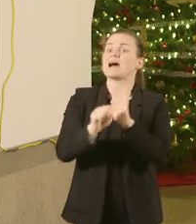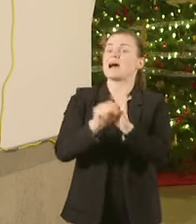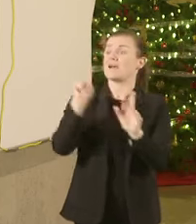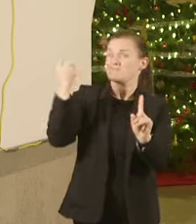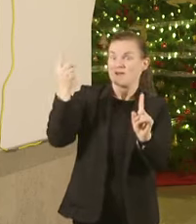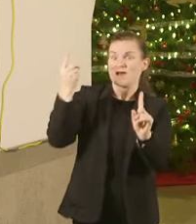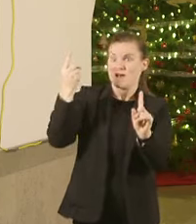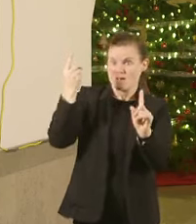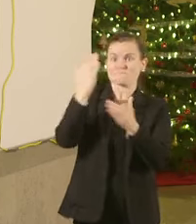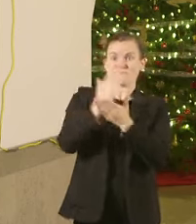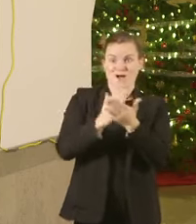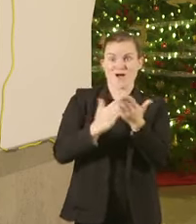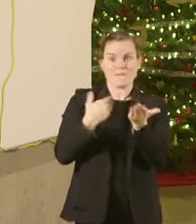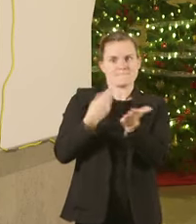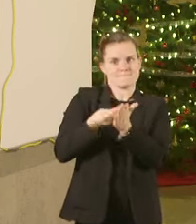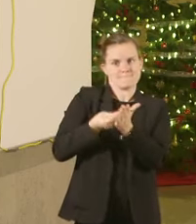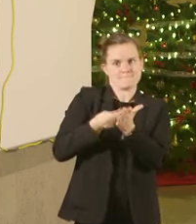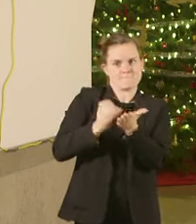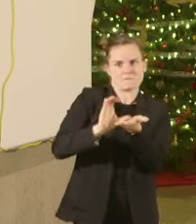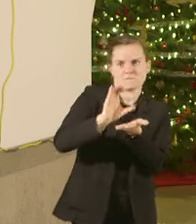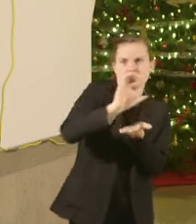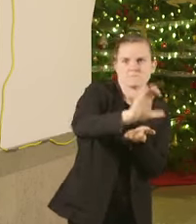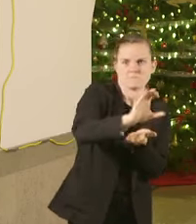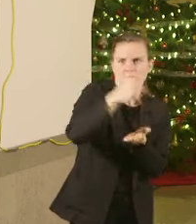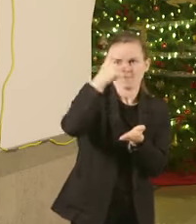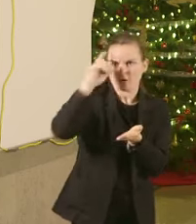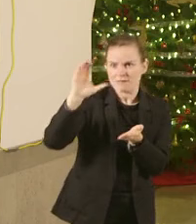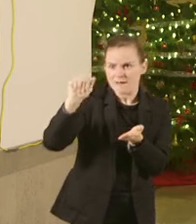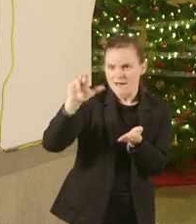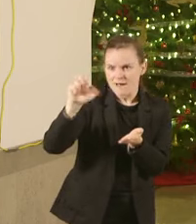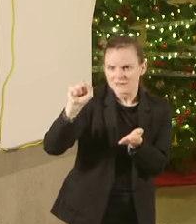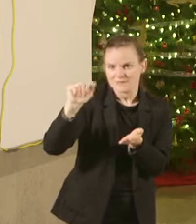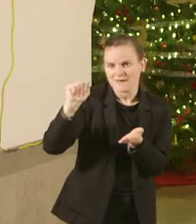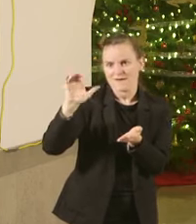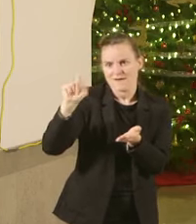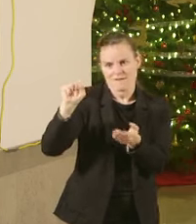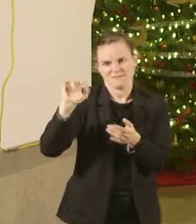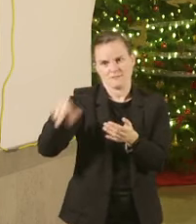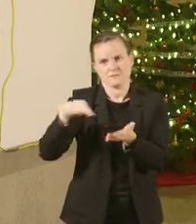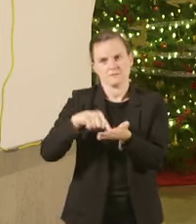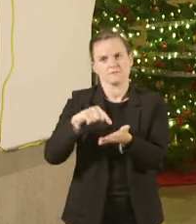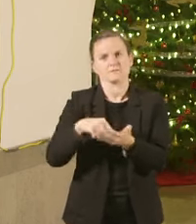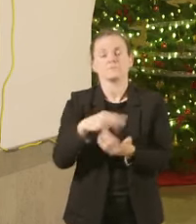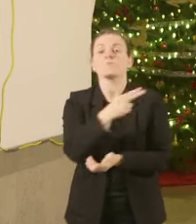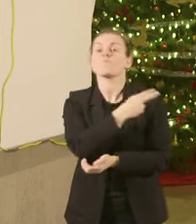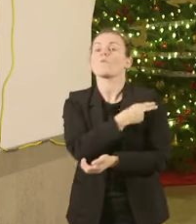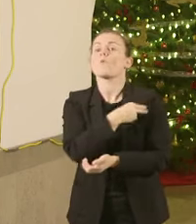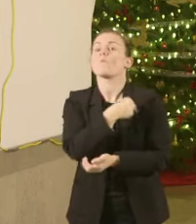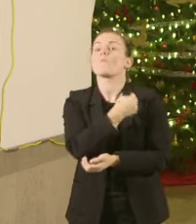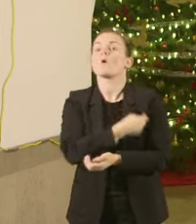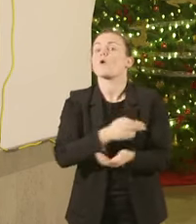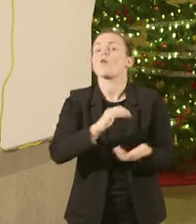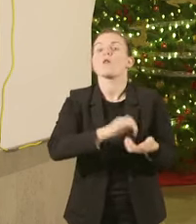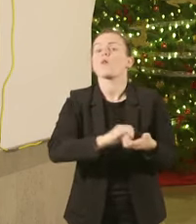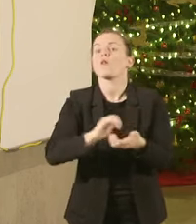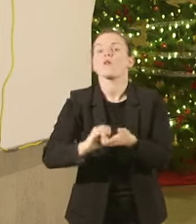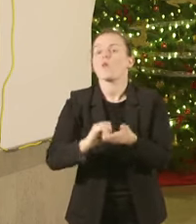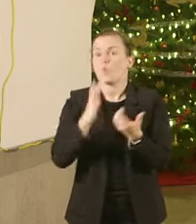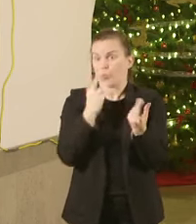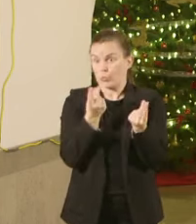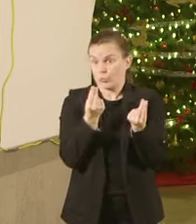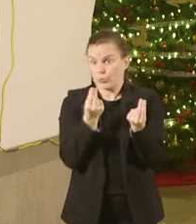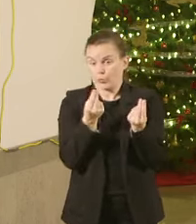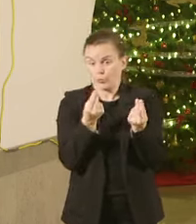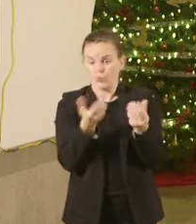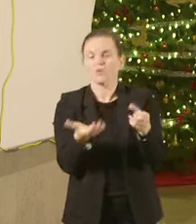using cares act funding our hospital partners will fund the remainder states like